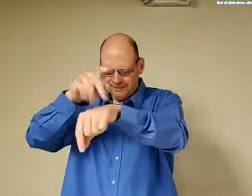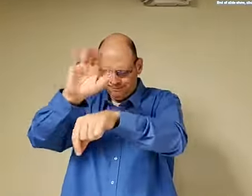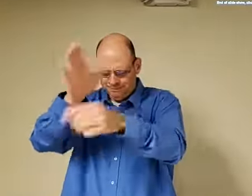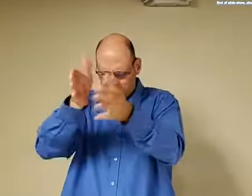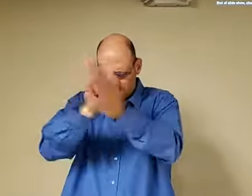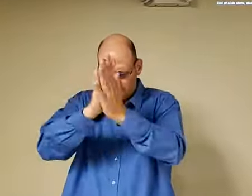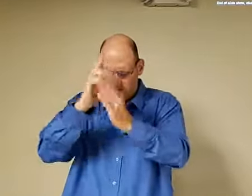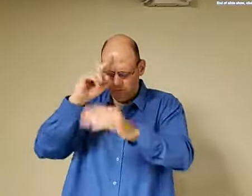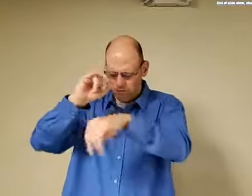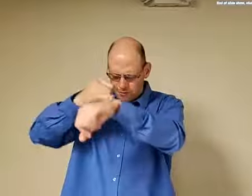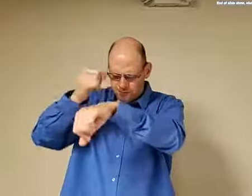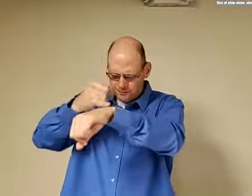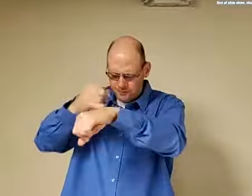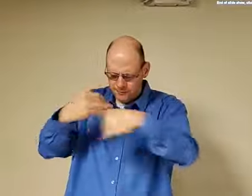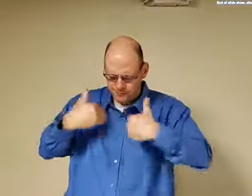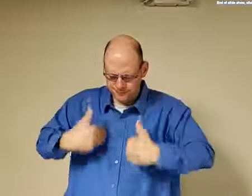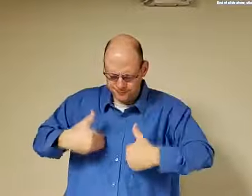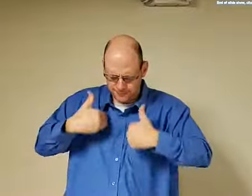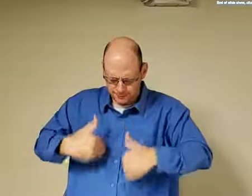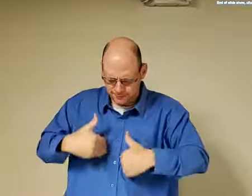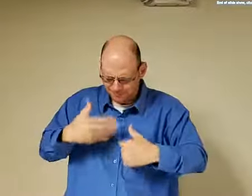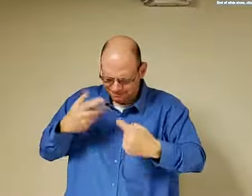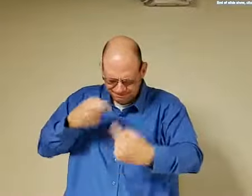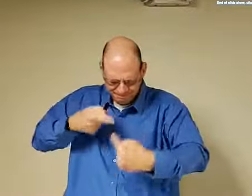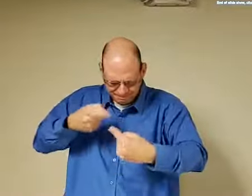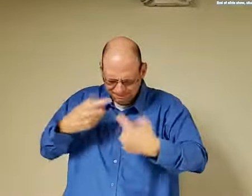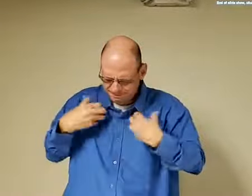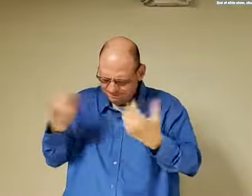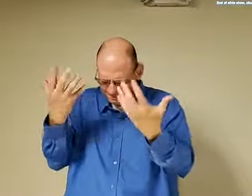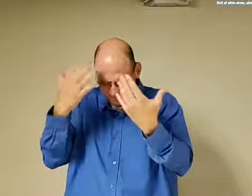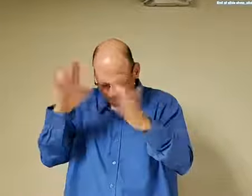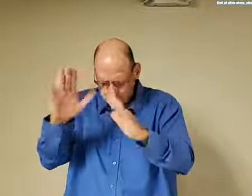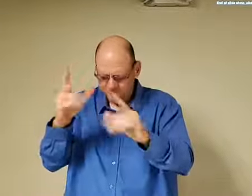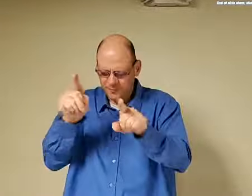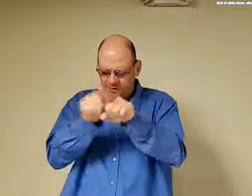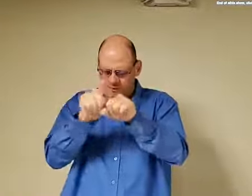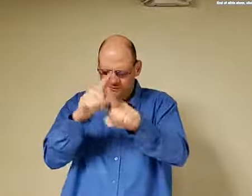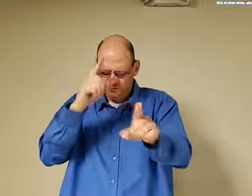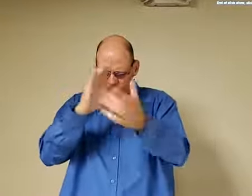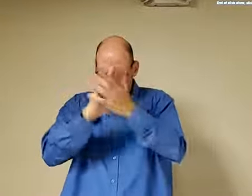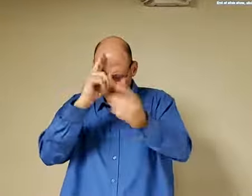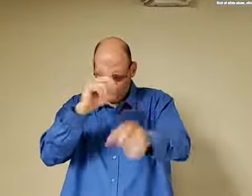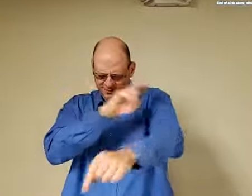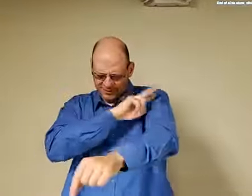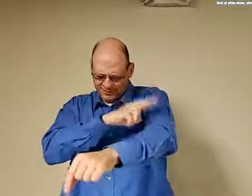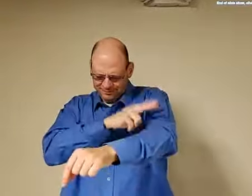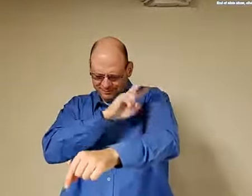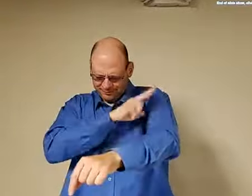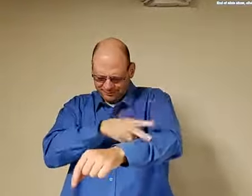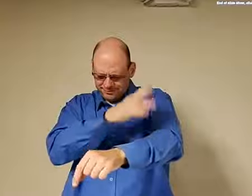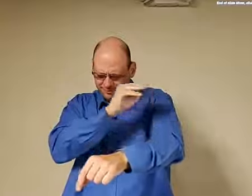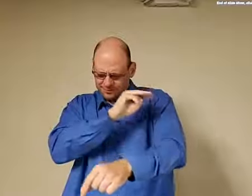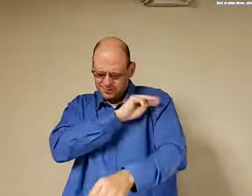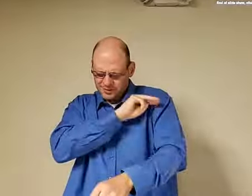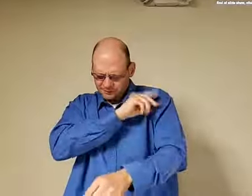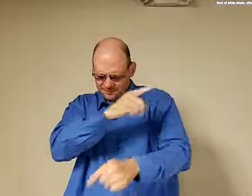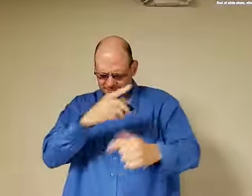ask for pray for Peggy her husband John the issues with his lungs the doctor's trying to figure out we pray for complete healing pray for